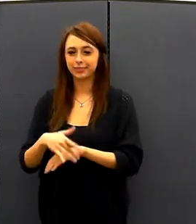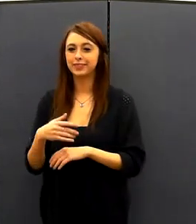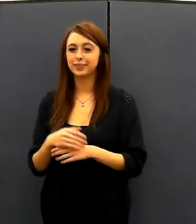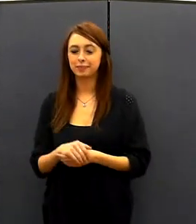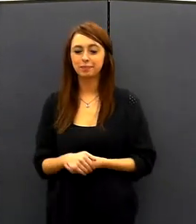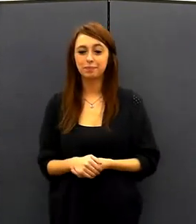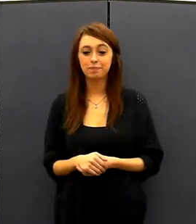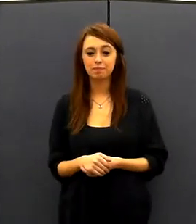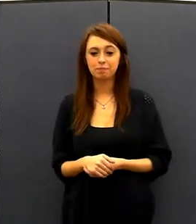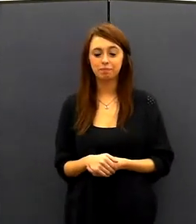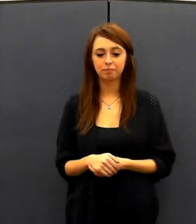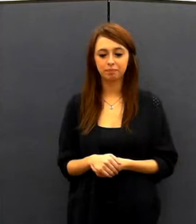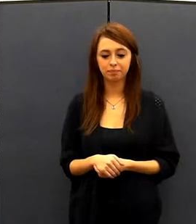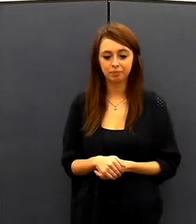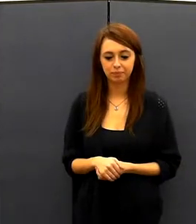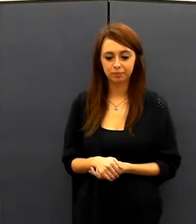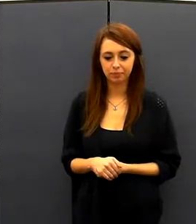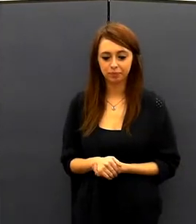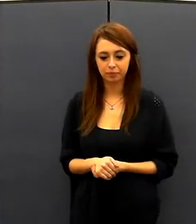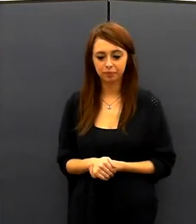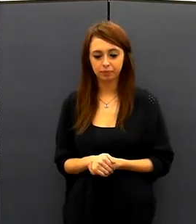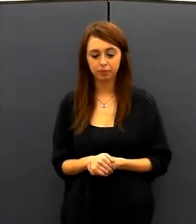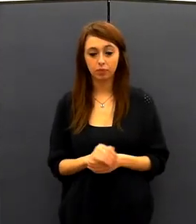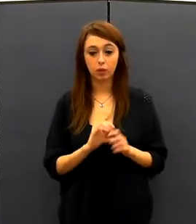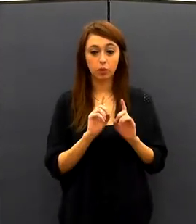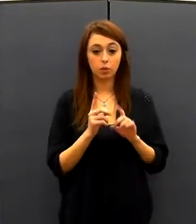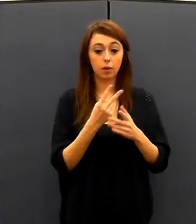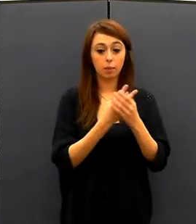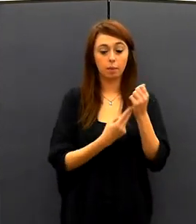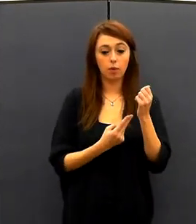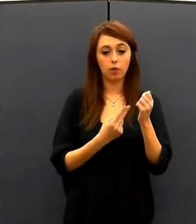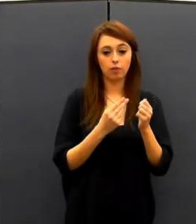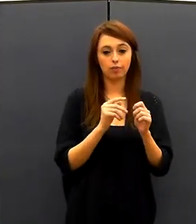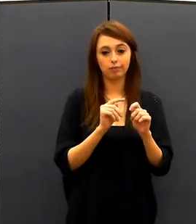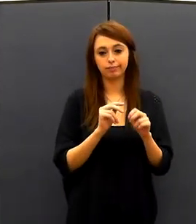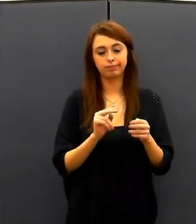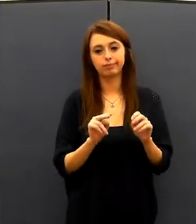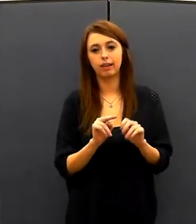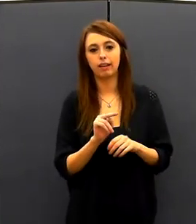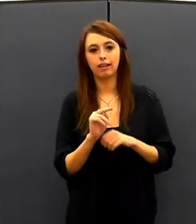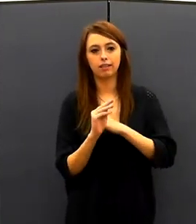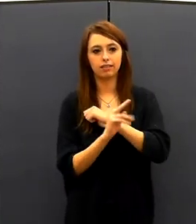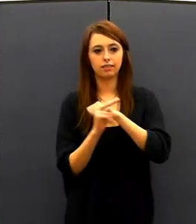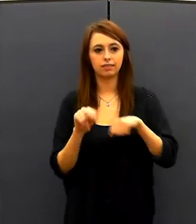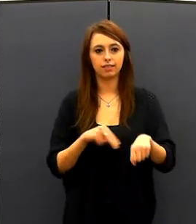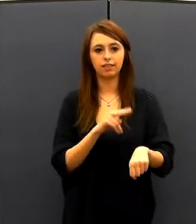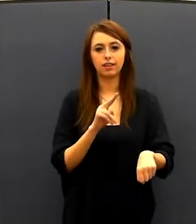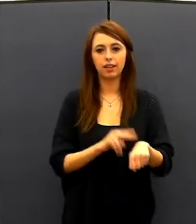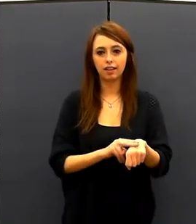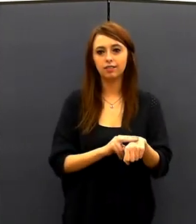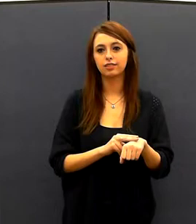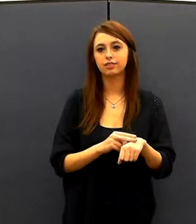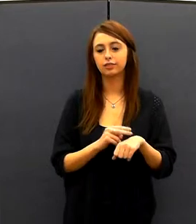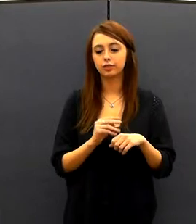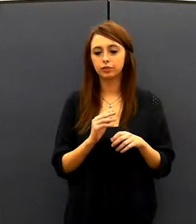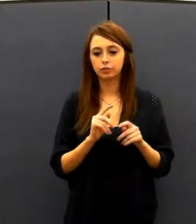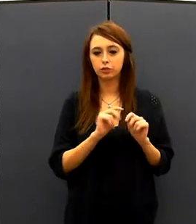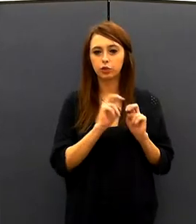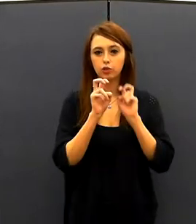But we went to both of these national biotournaments and we didn't win. But it was a great opportunity. It was a wonderful opportunity.